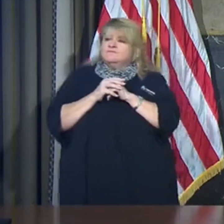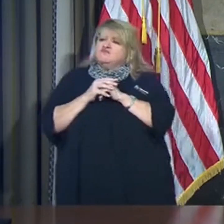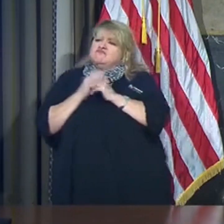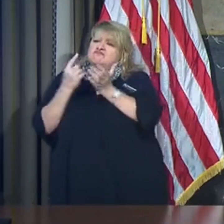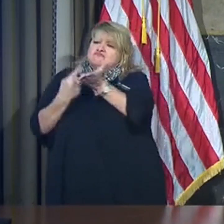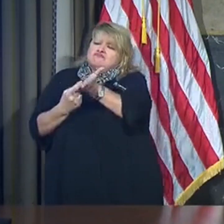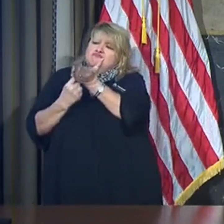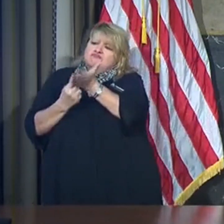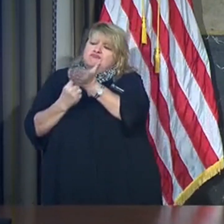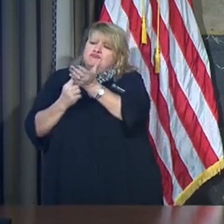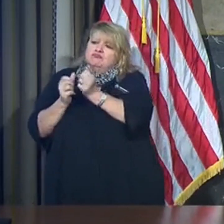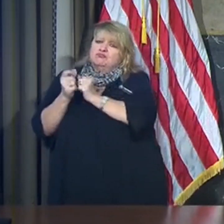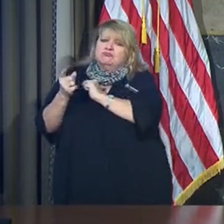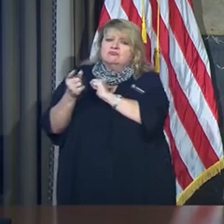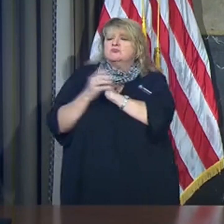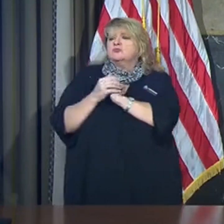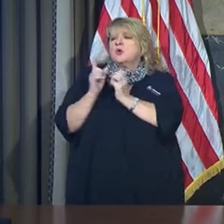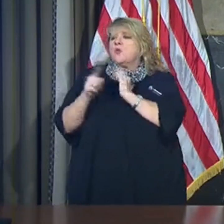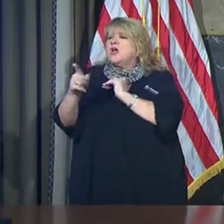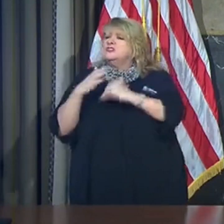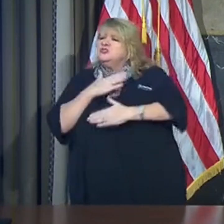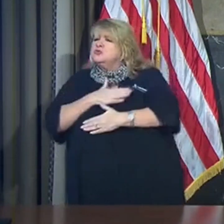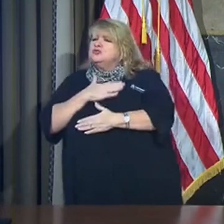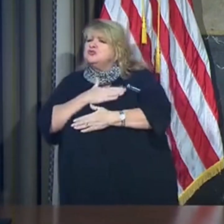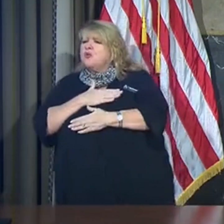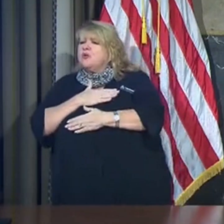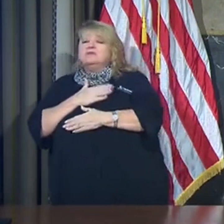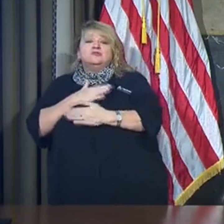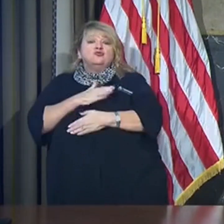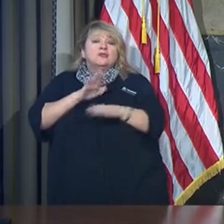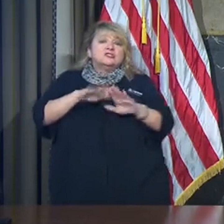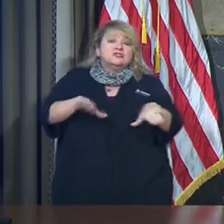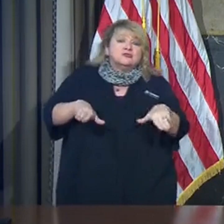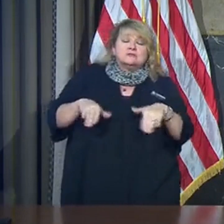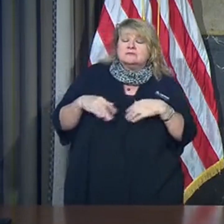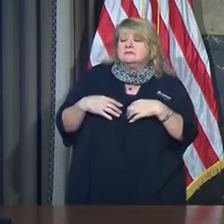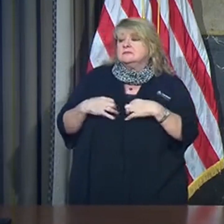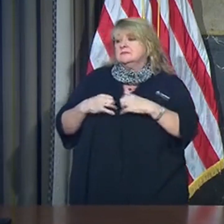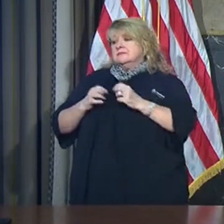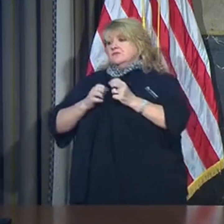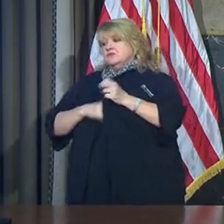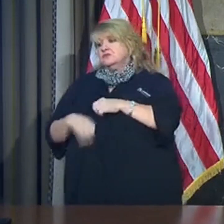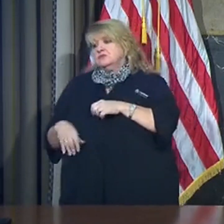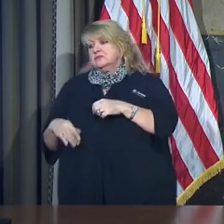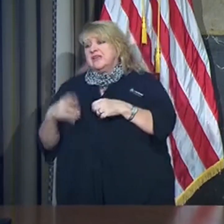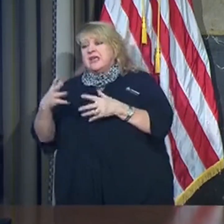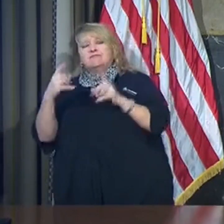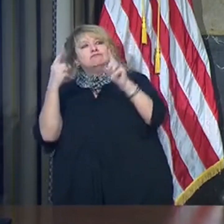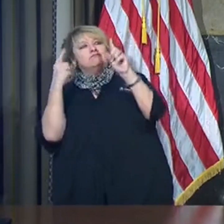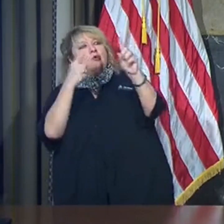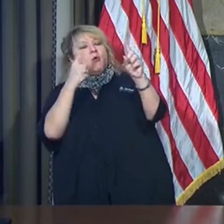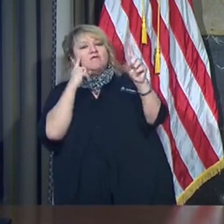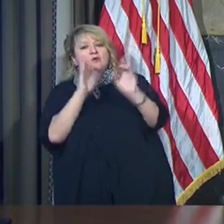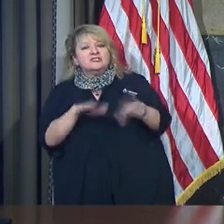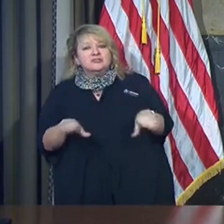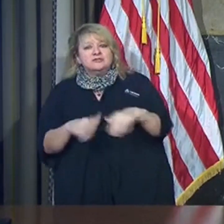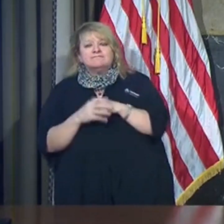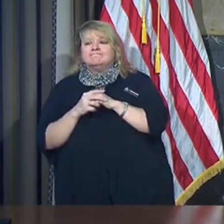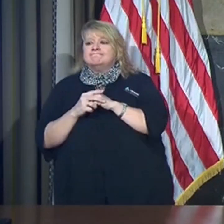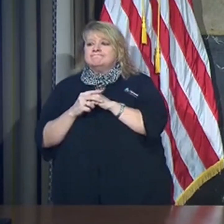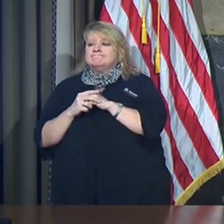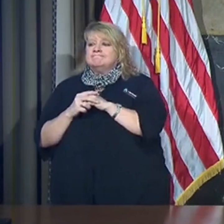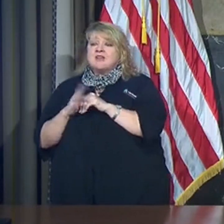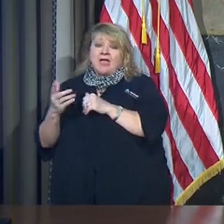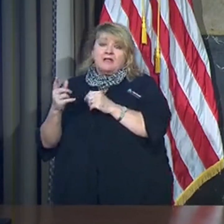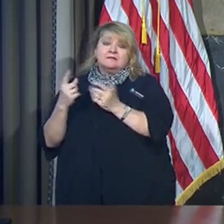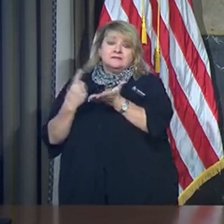conversations about the things he enjoyed, his children, what he wanted them to do, and we had conversations about